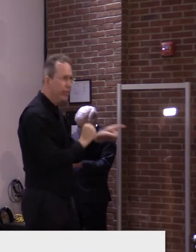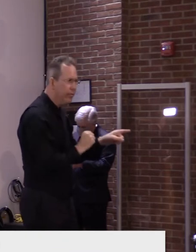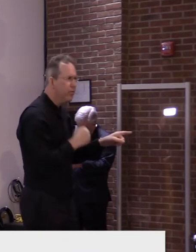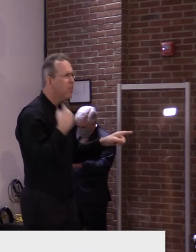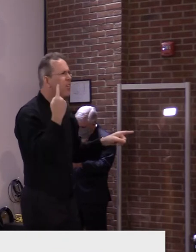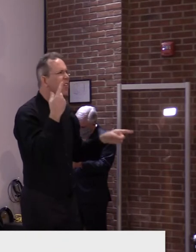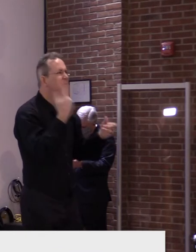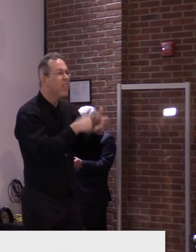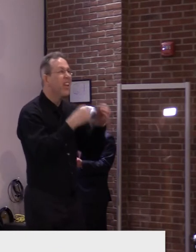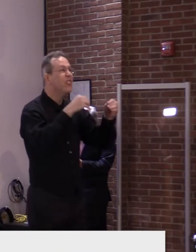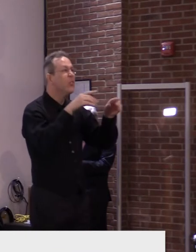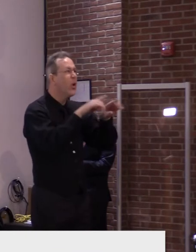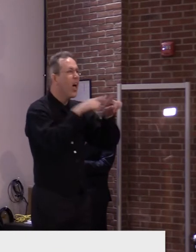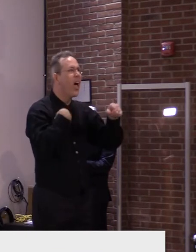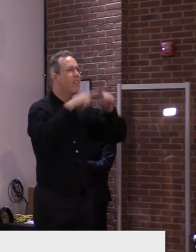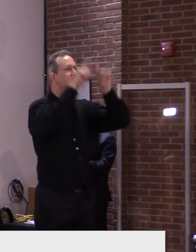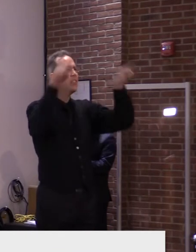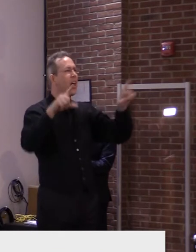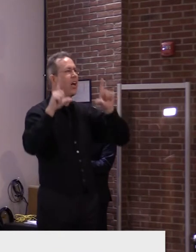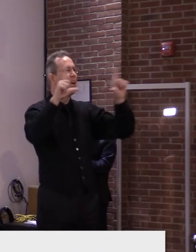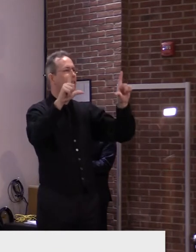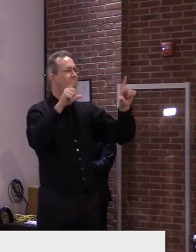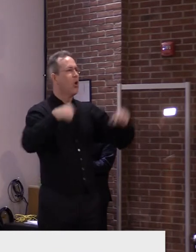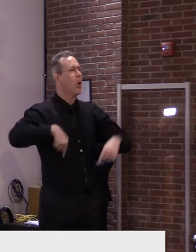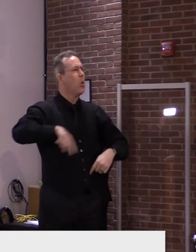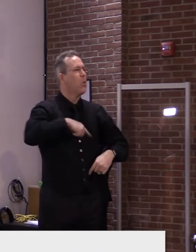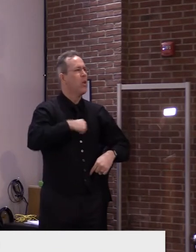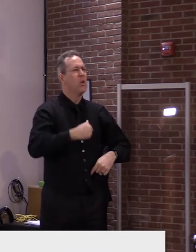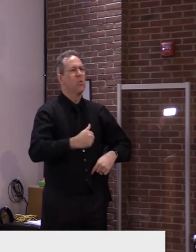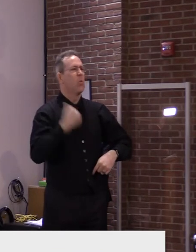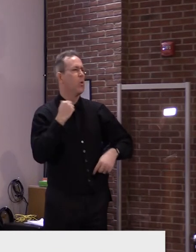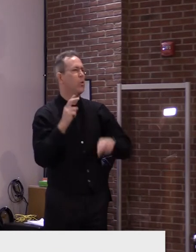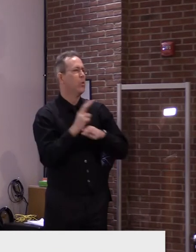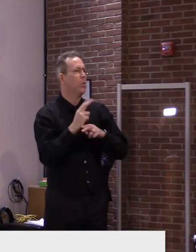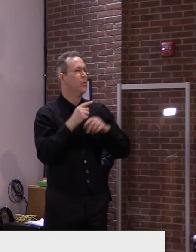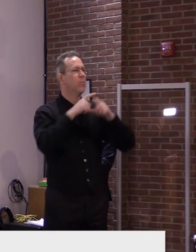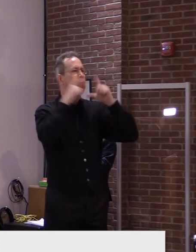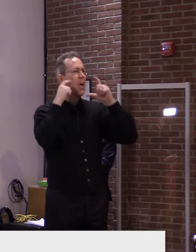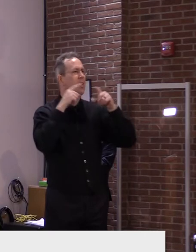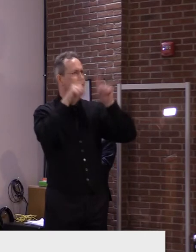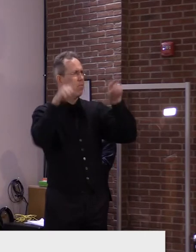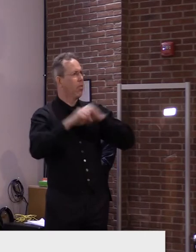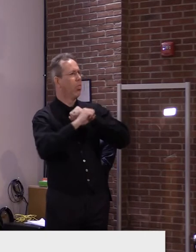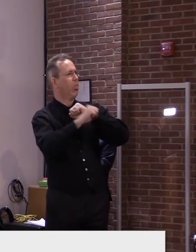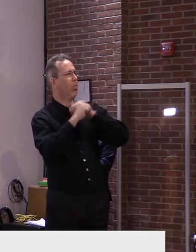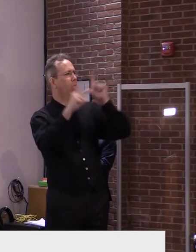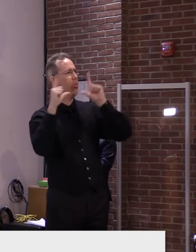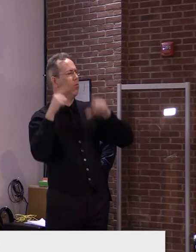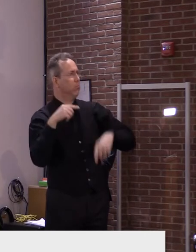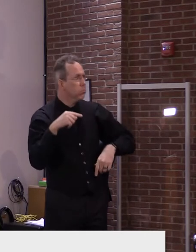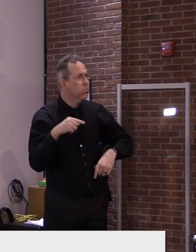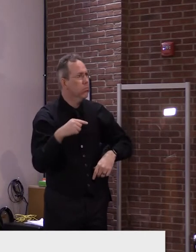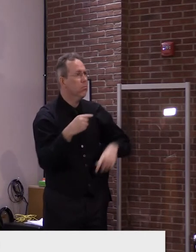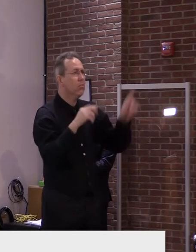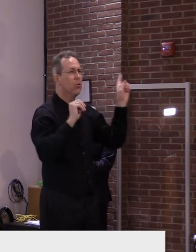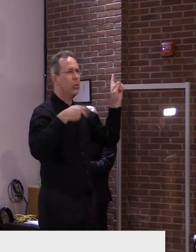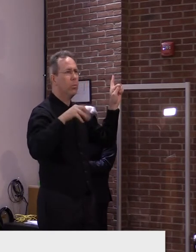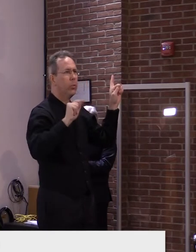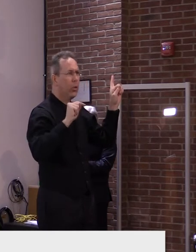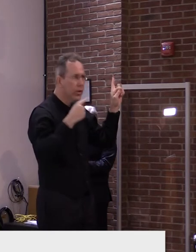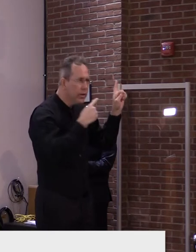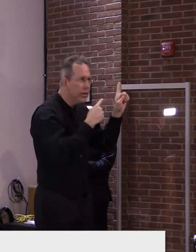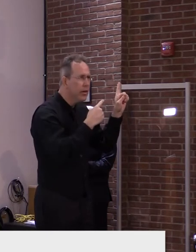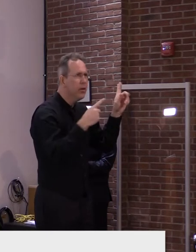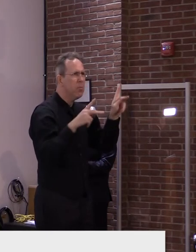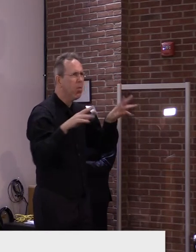out, um, saying that they're choosing not to wear a mask despite the mandate. Um, this seems to be an issue that's been pretty few and far between in Vermont, but